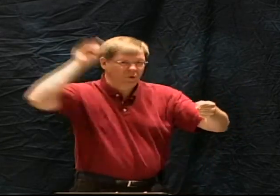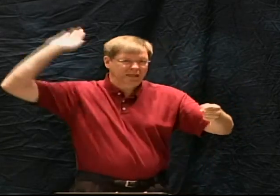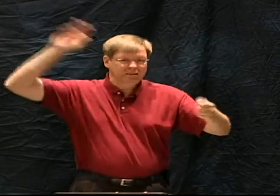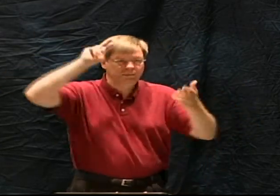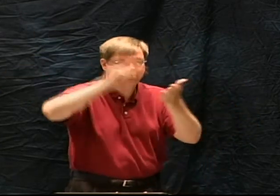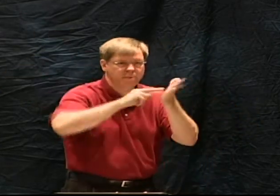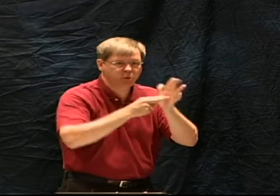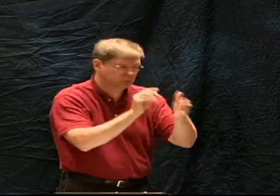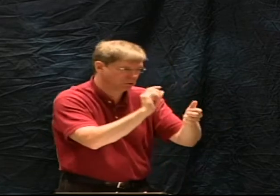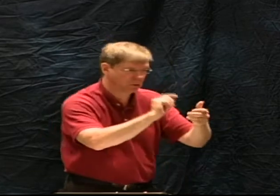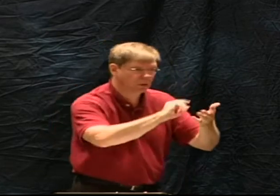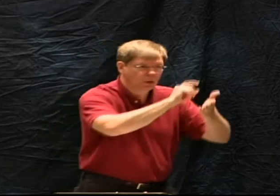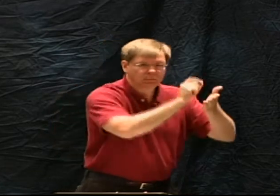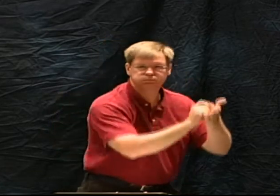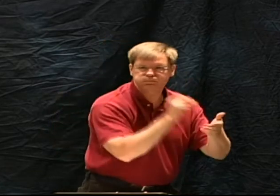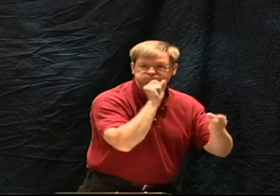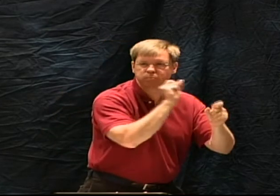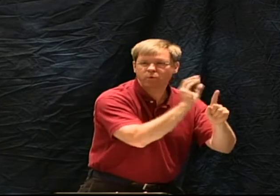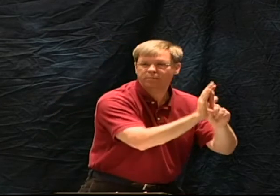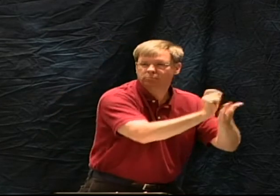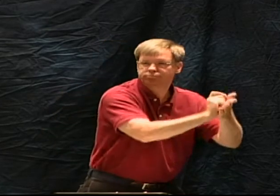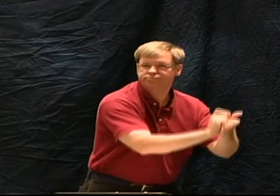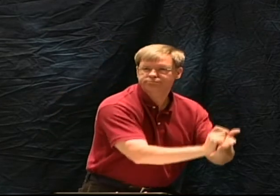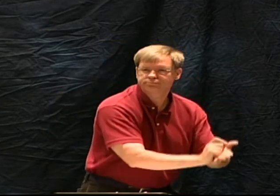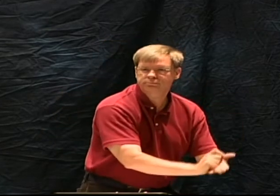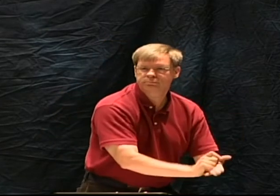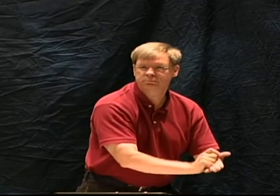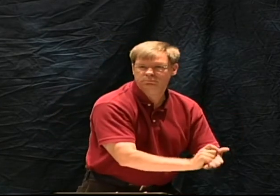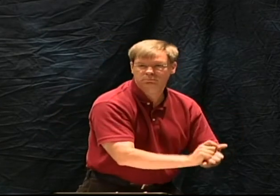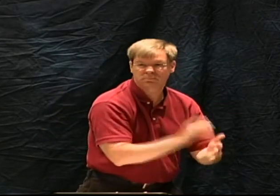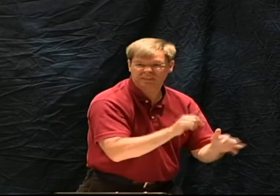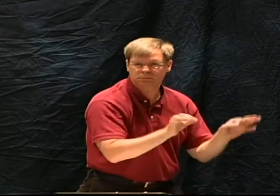see God it's not that the again that the men are